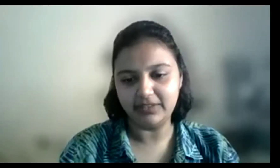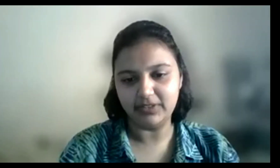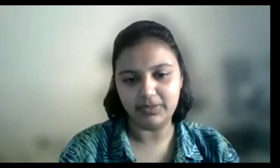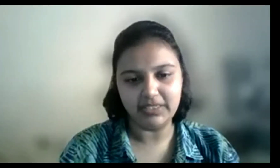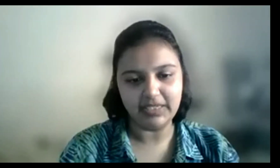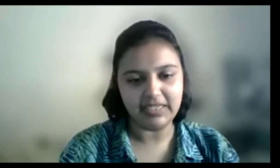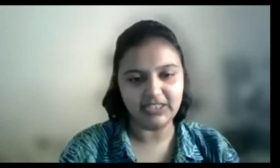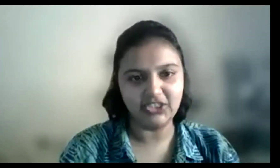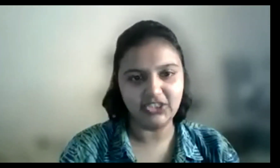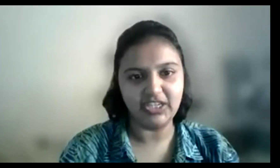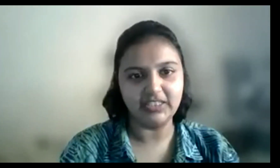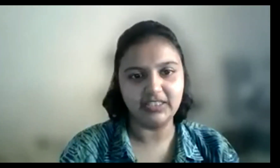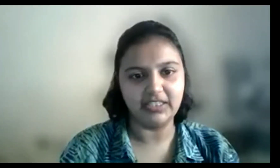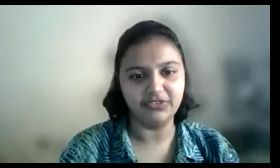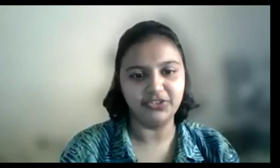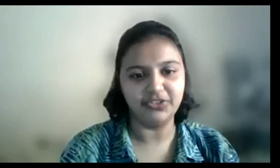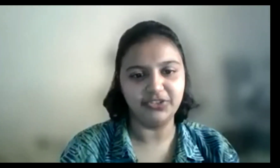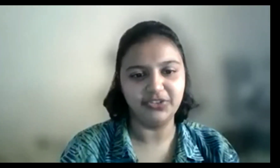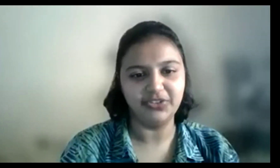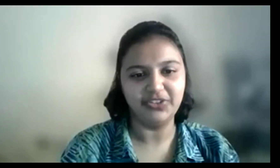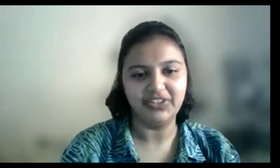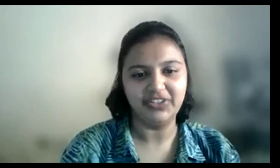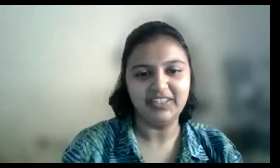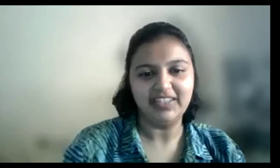PPT with me and share the screen.